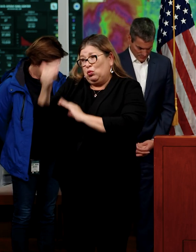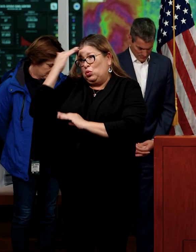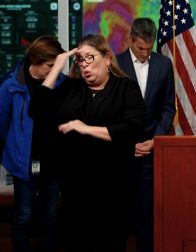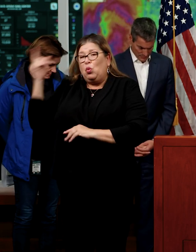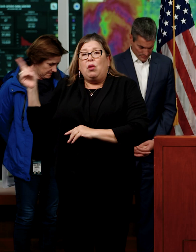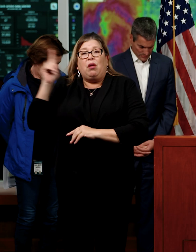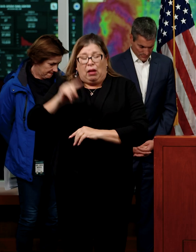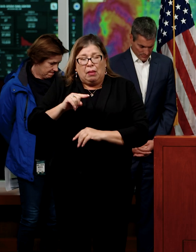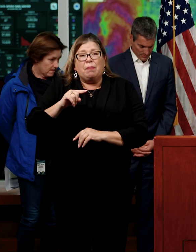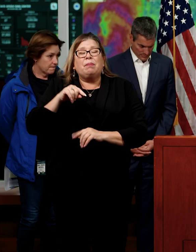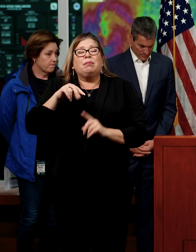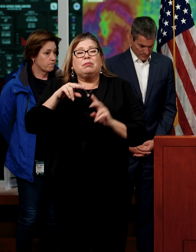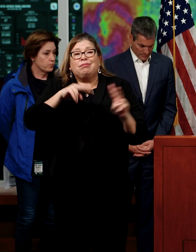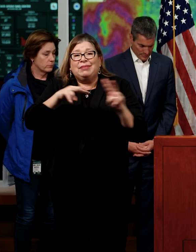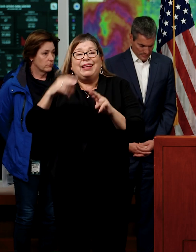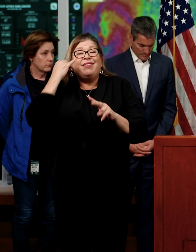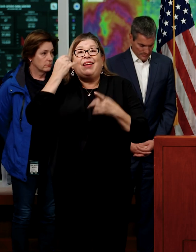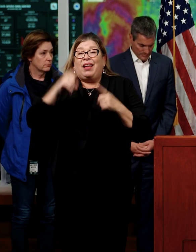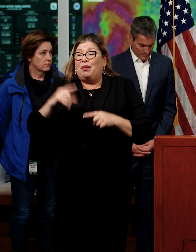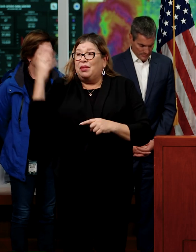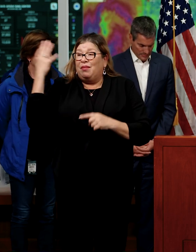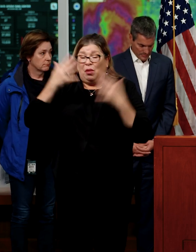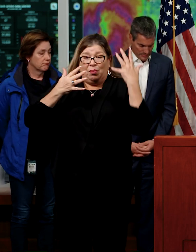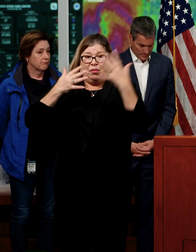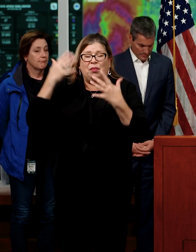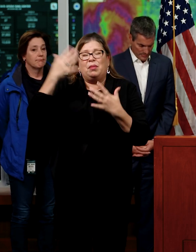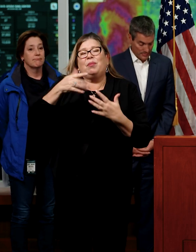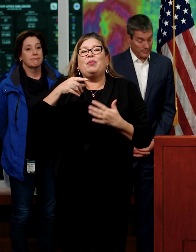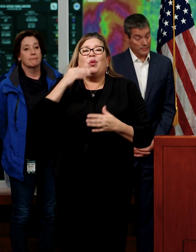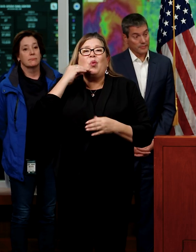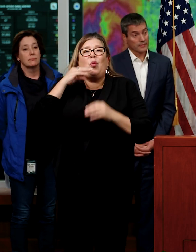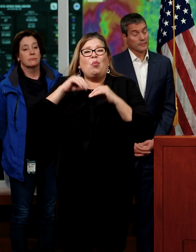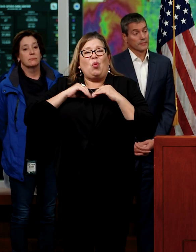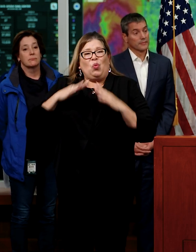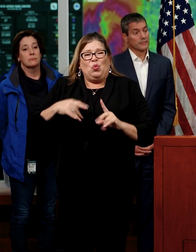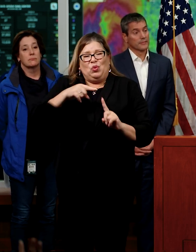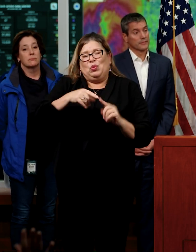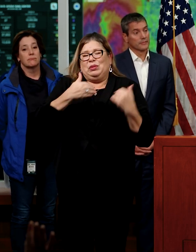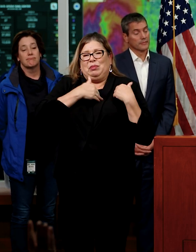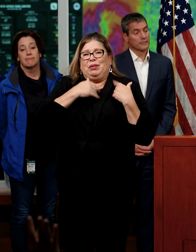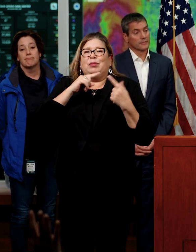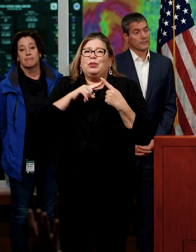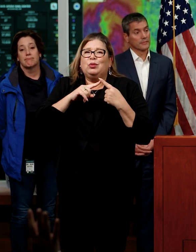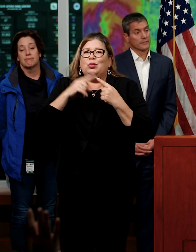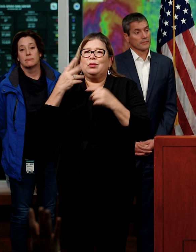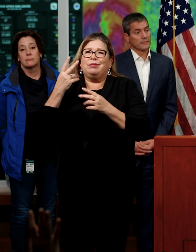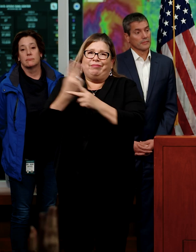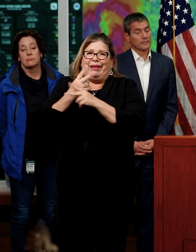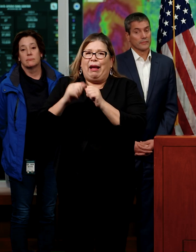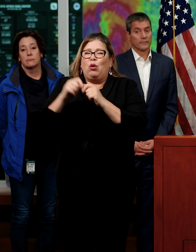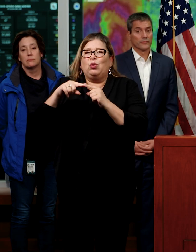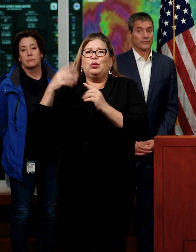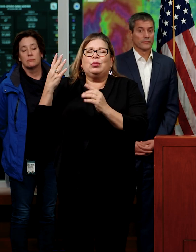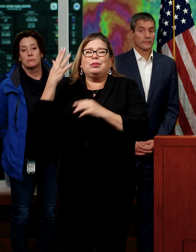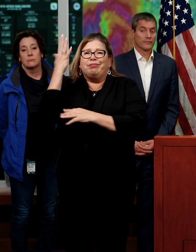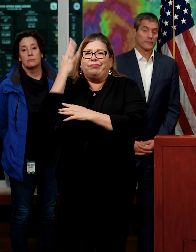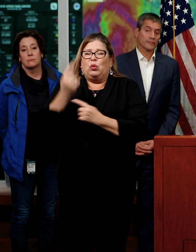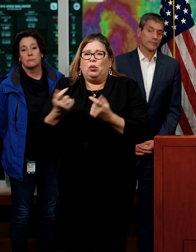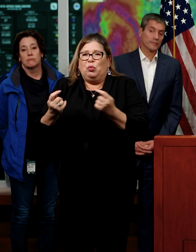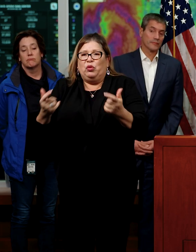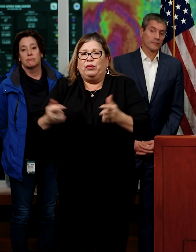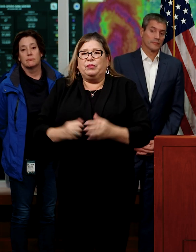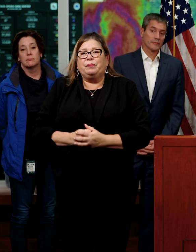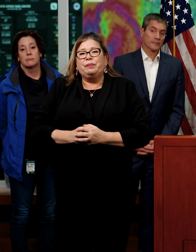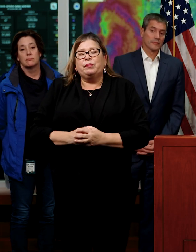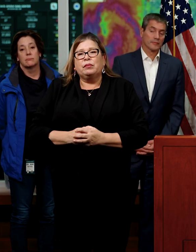does happen, is the homeowner's responsibility to coordinate that removal of that tree. I would want to do more people at